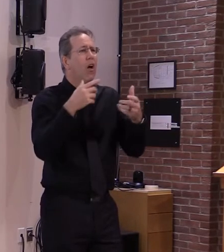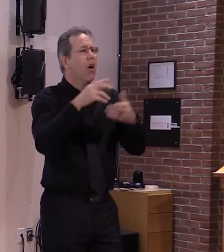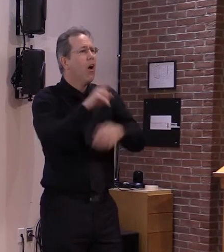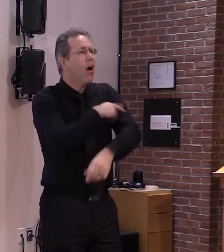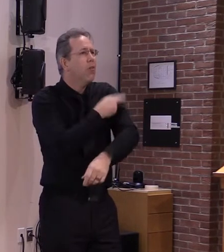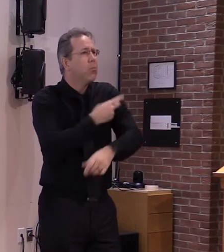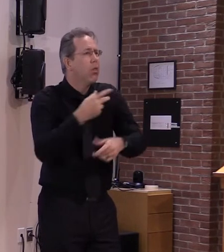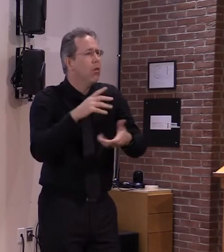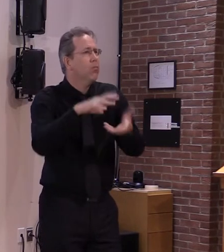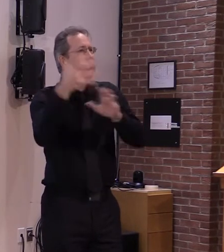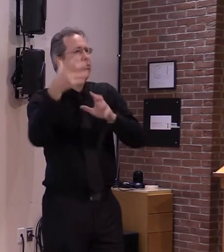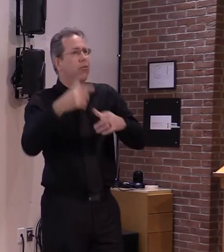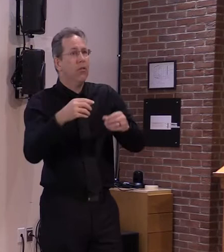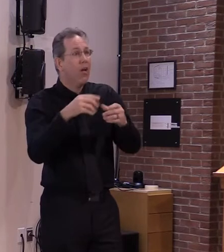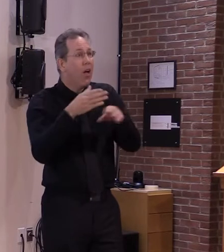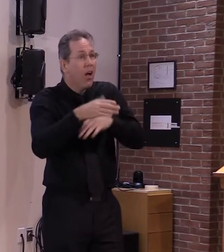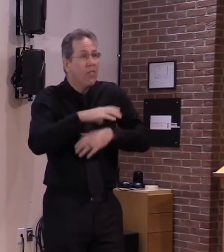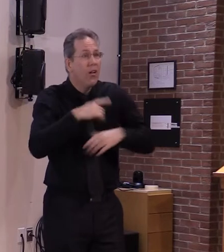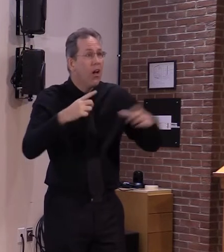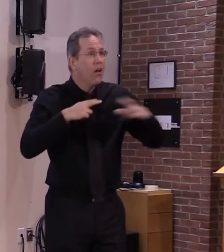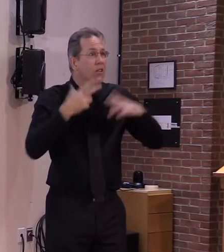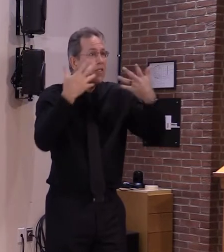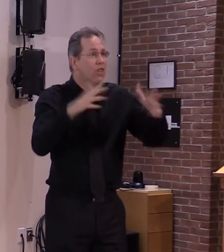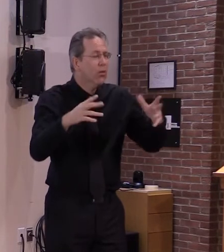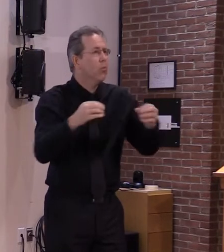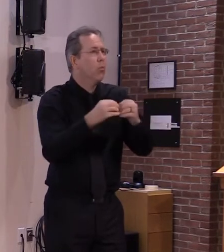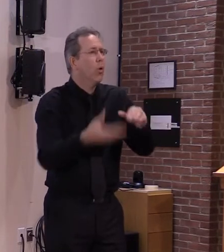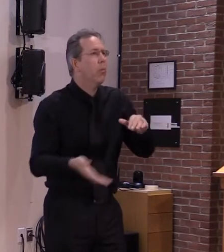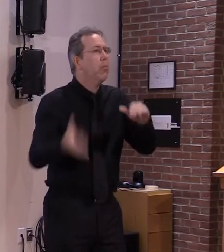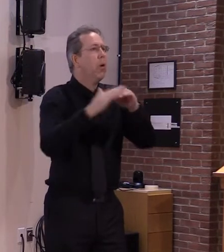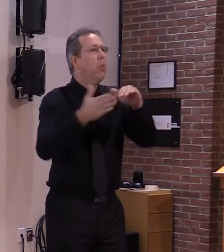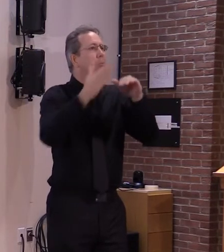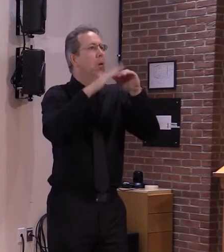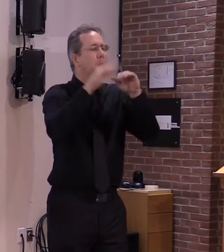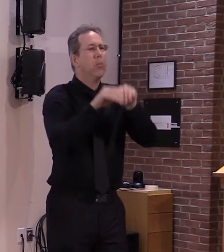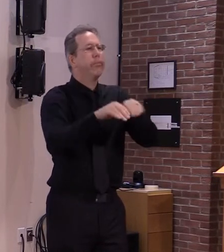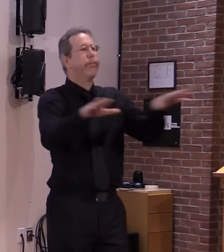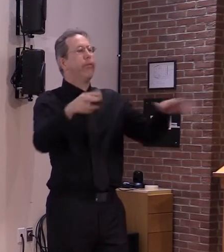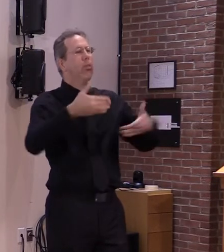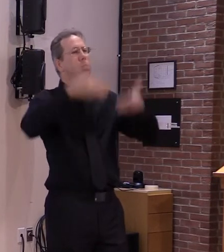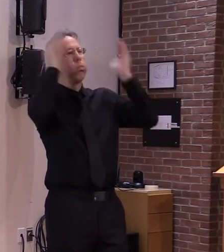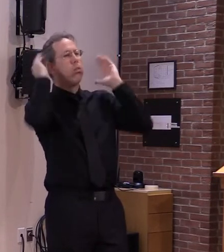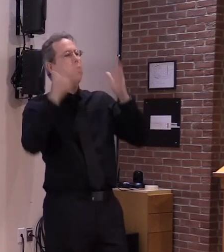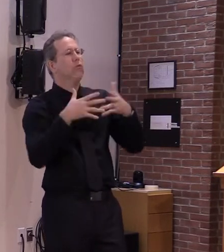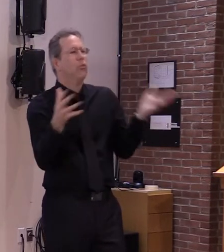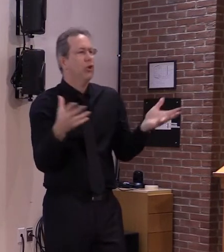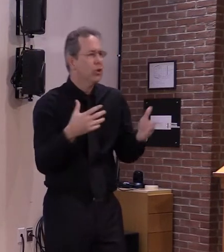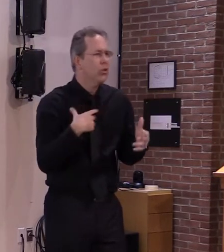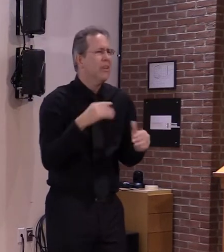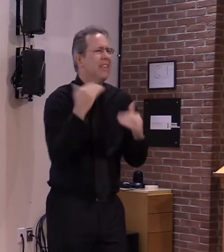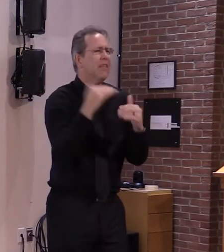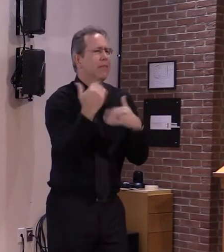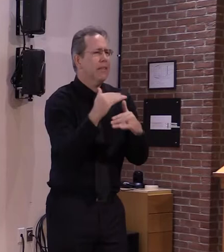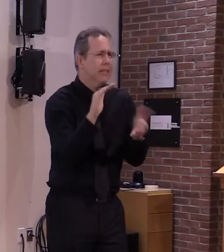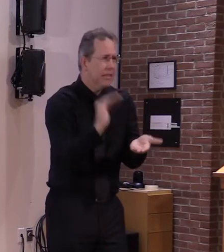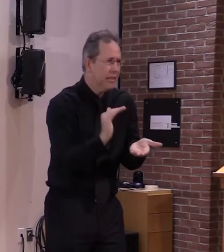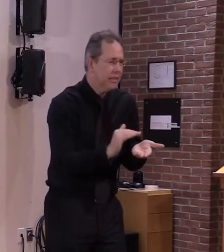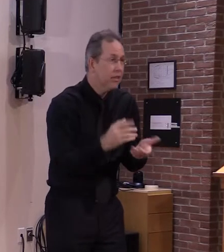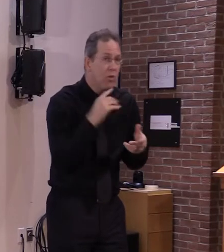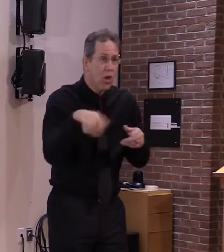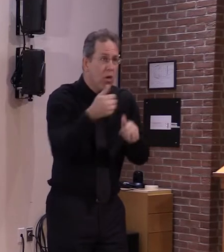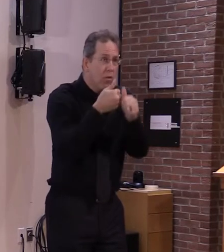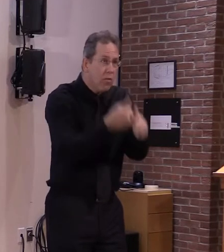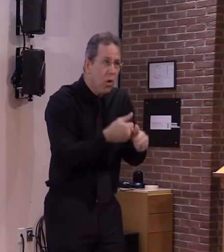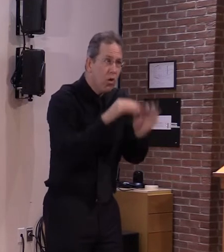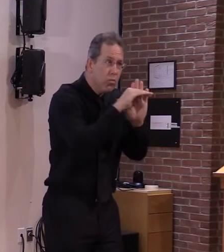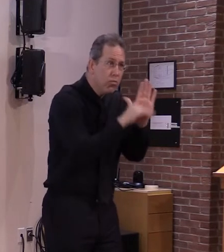much in-person education as possible because if we can get this right we'll also be in a better